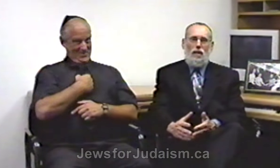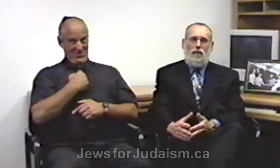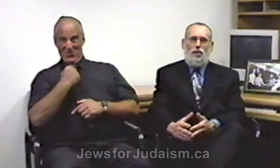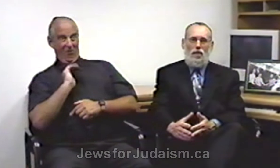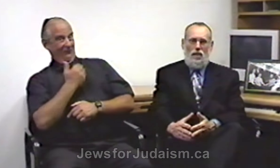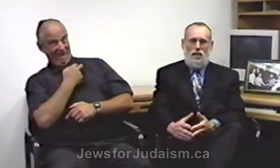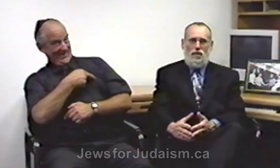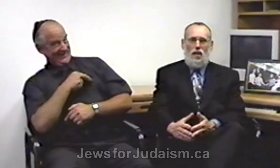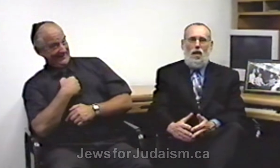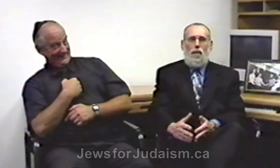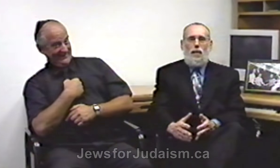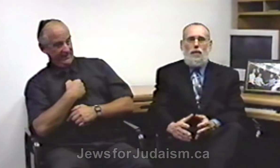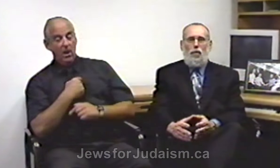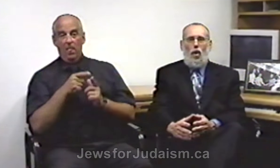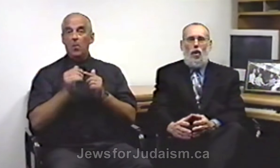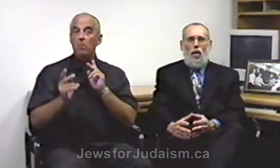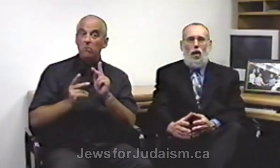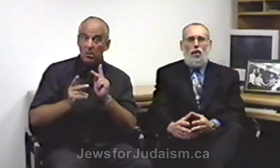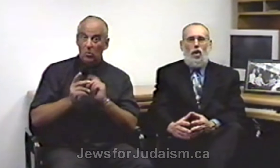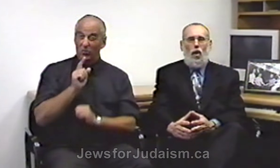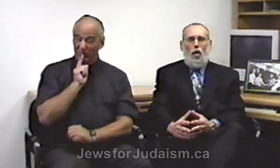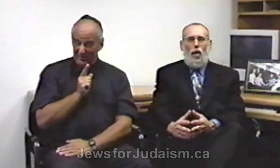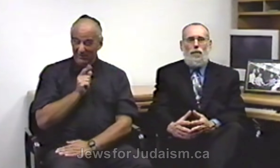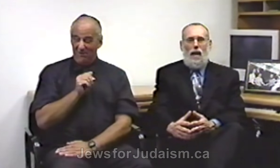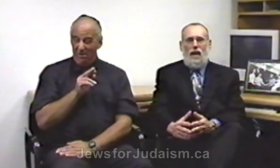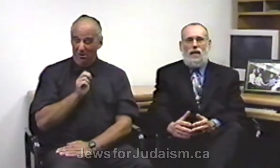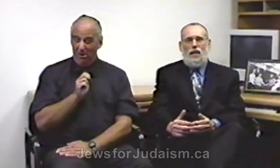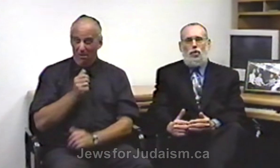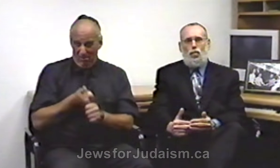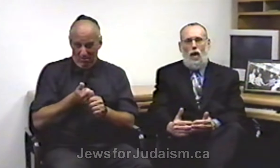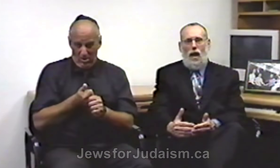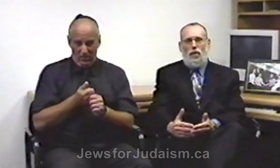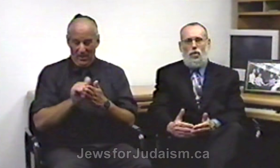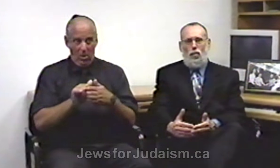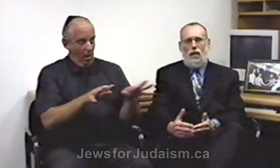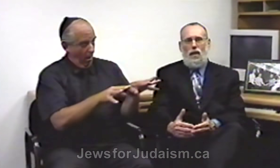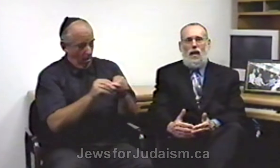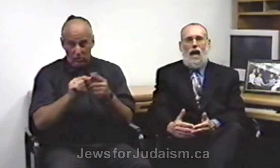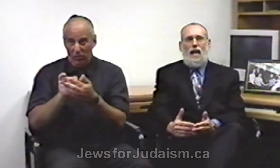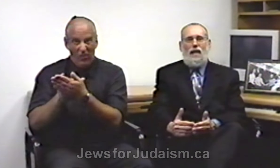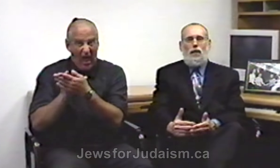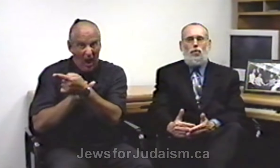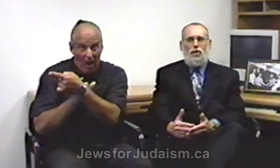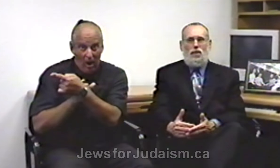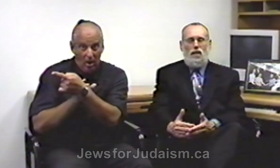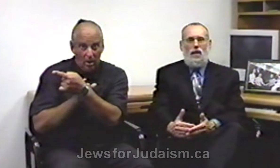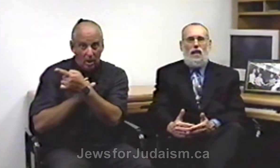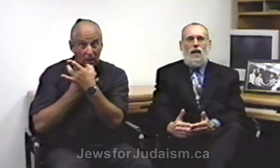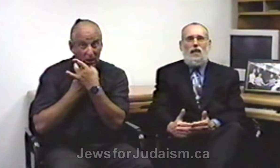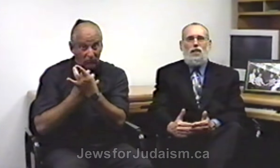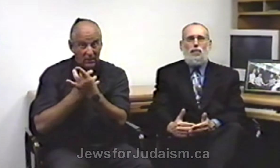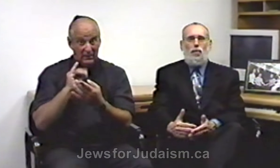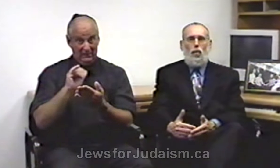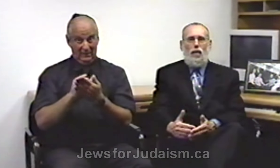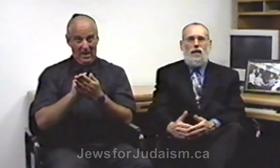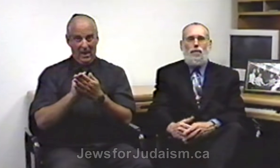religion is, people are automatically attracted to it and interested in exploring the